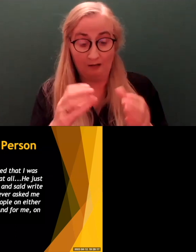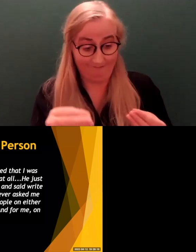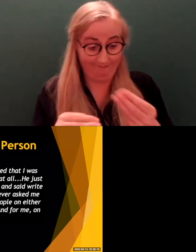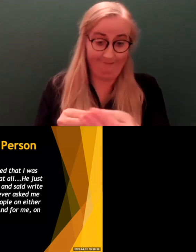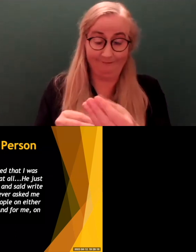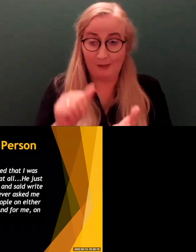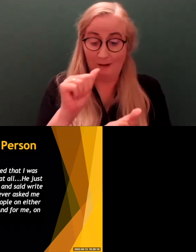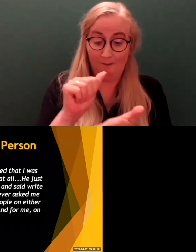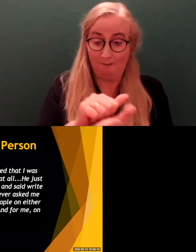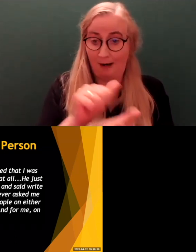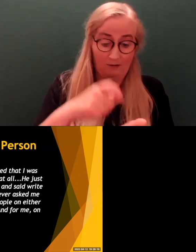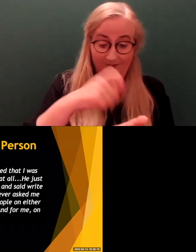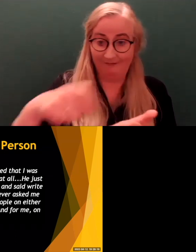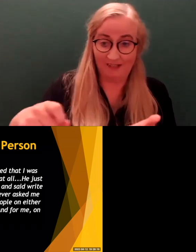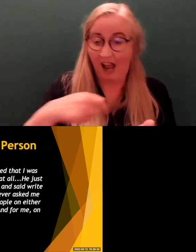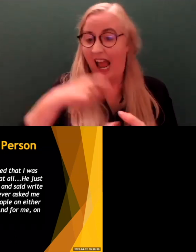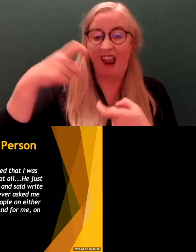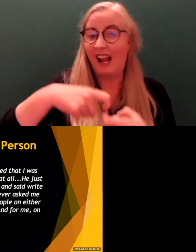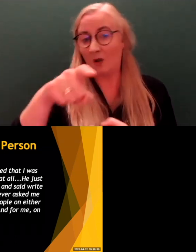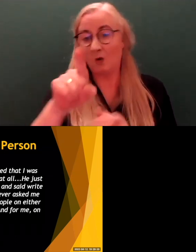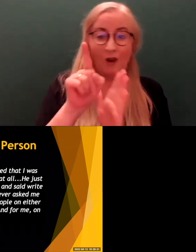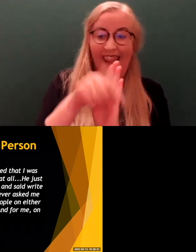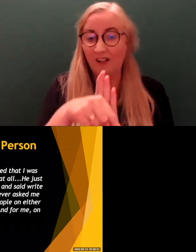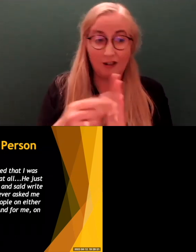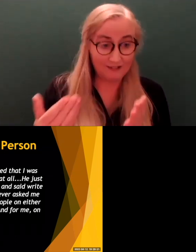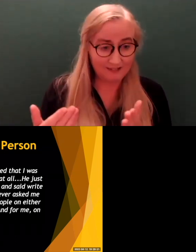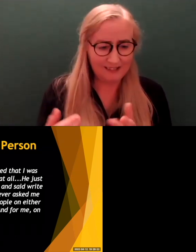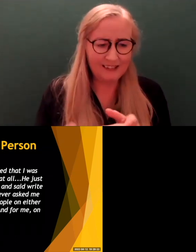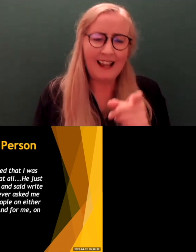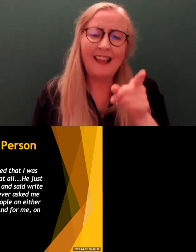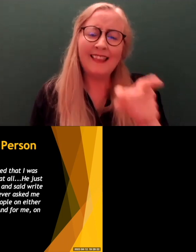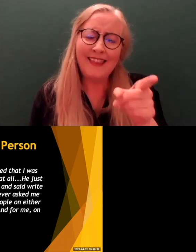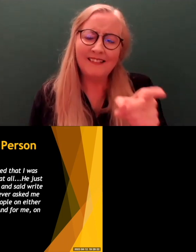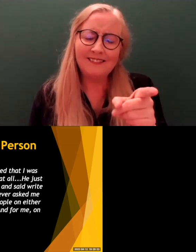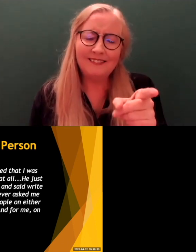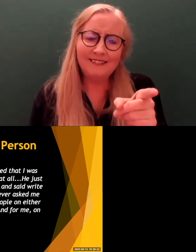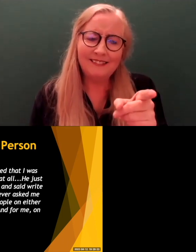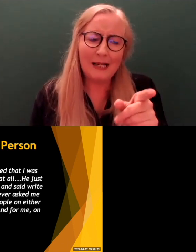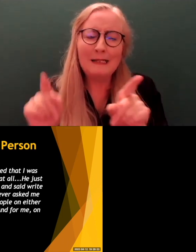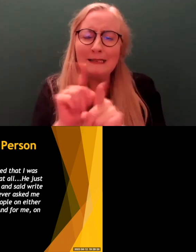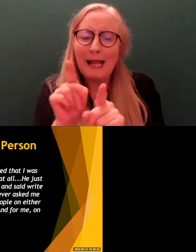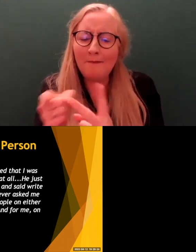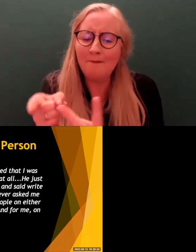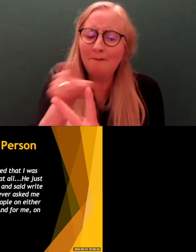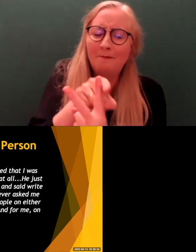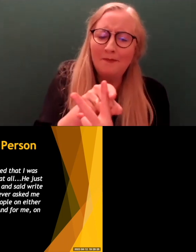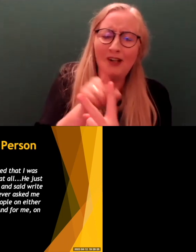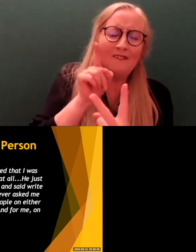and address. I'll contact you later. And again, this is kind of more the same thing that the first person said, that you're not